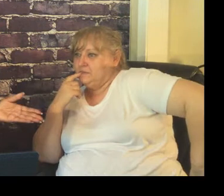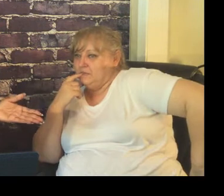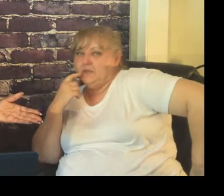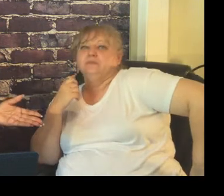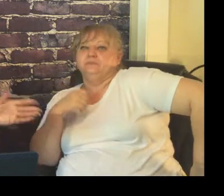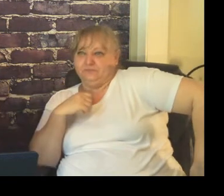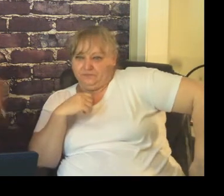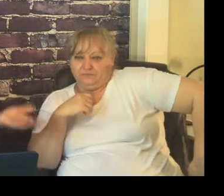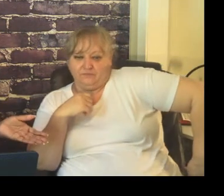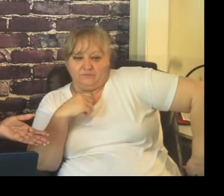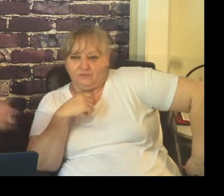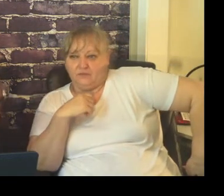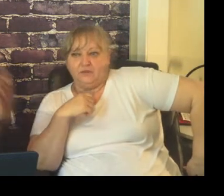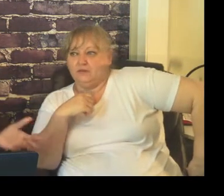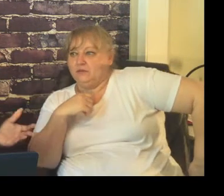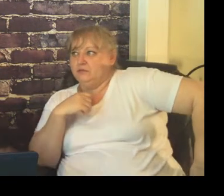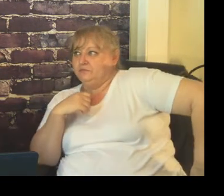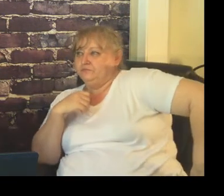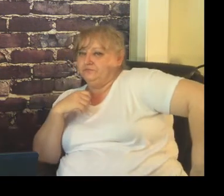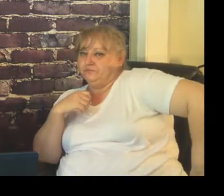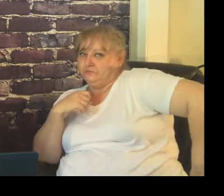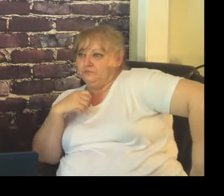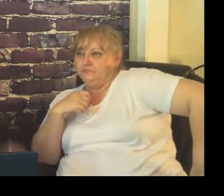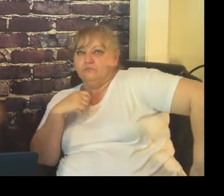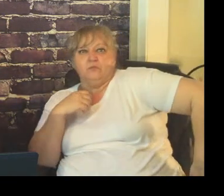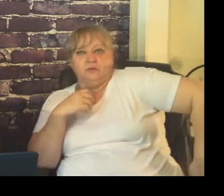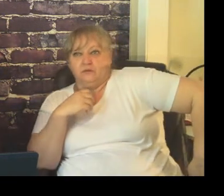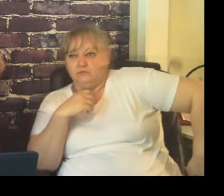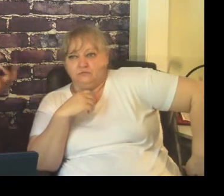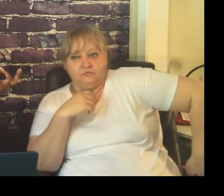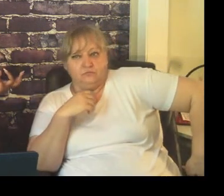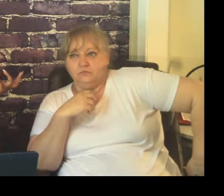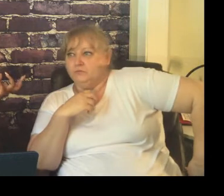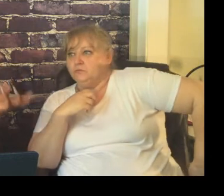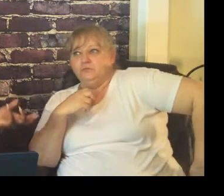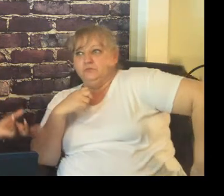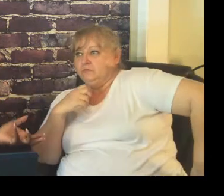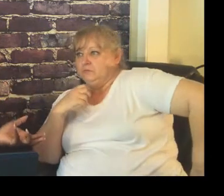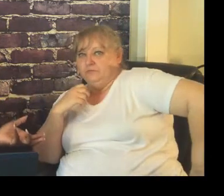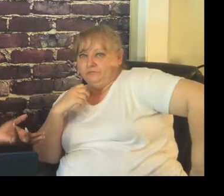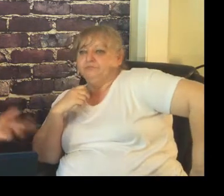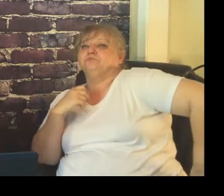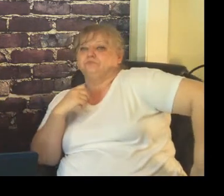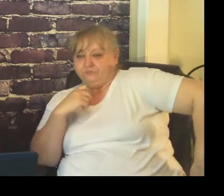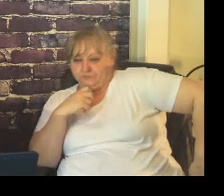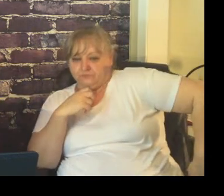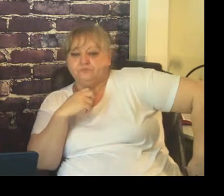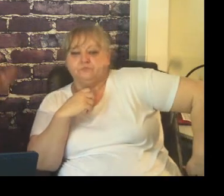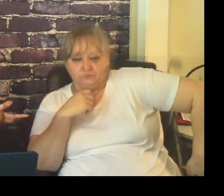instruction right now we're not walking whatever you have to do and keep it moving don't make a huge deal out of it because if you make a huge deal